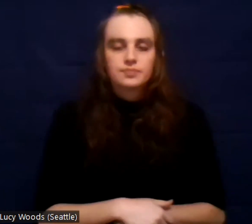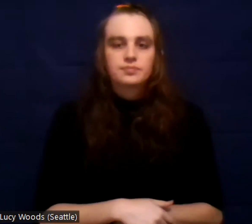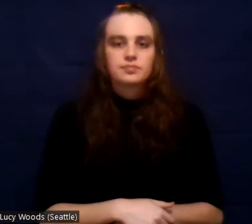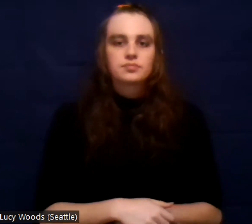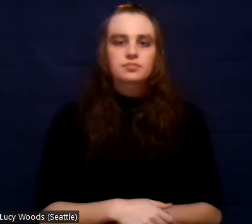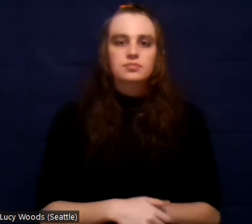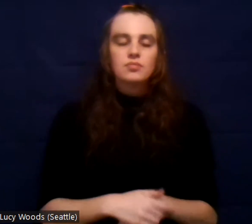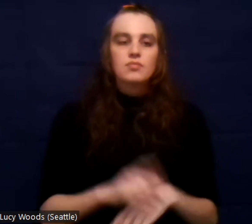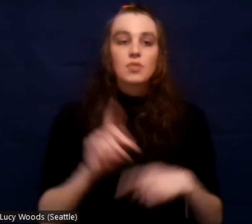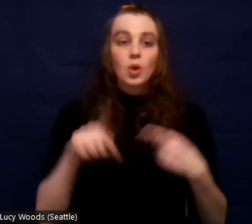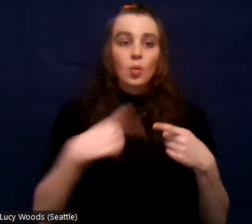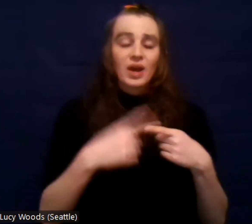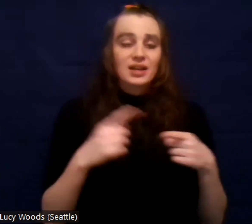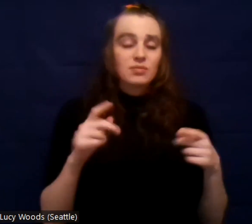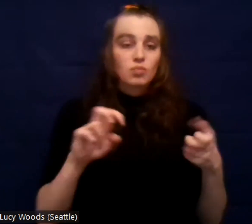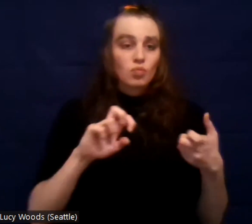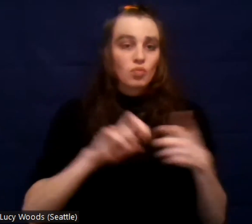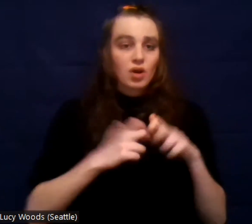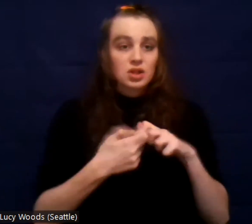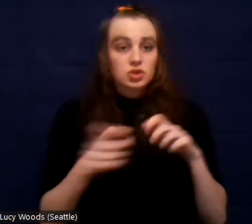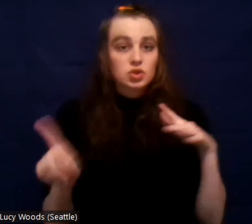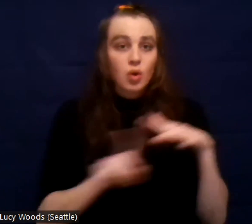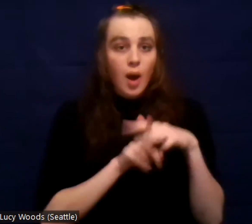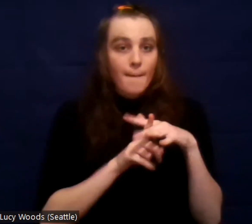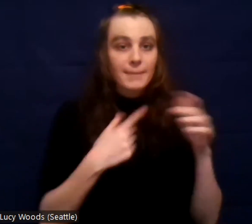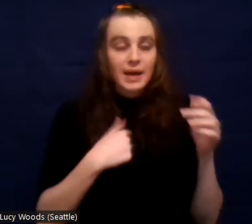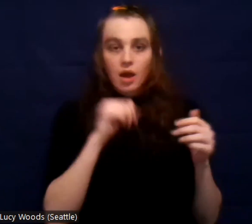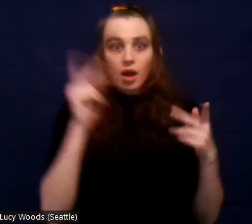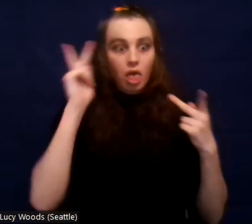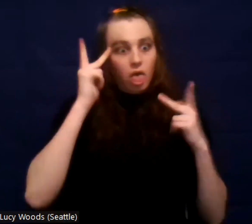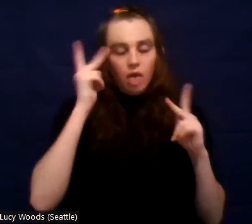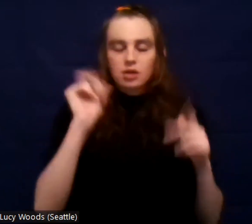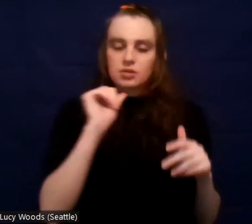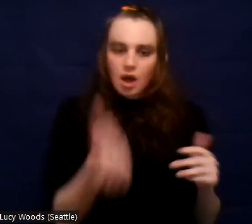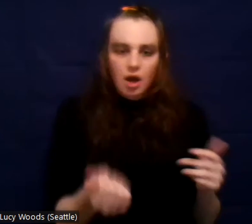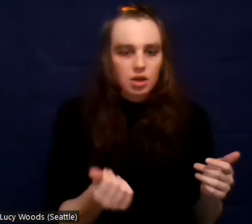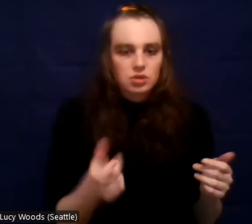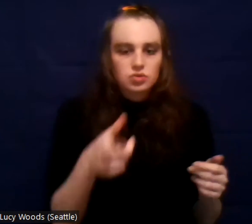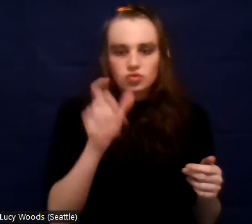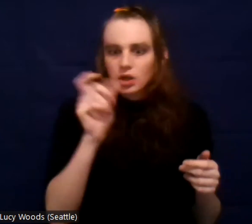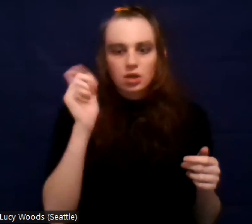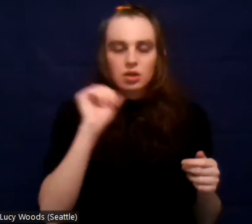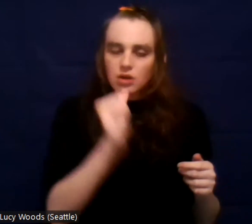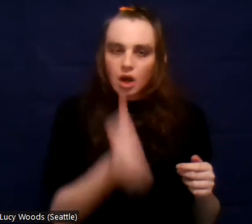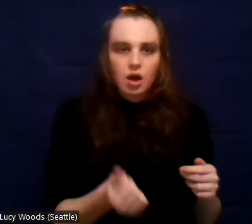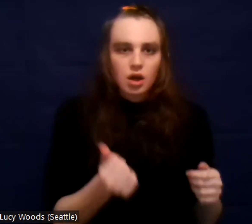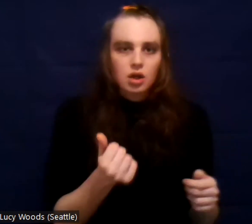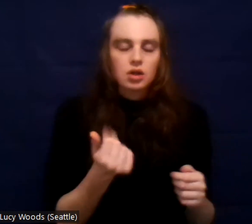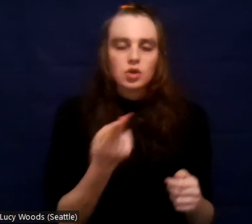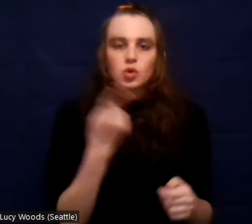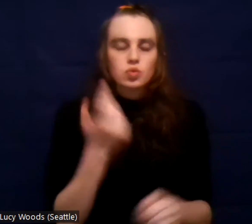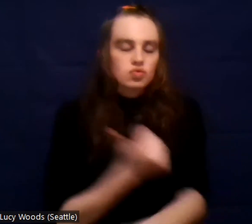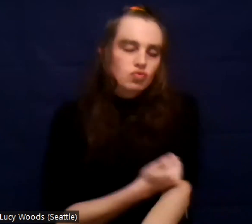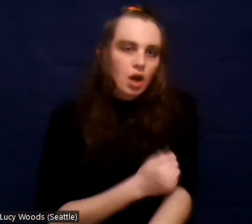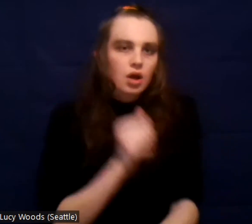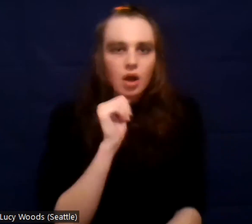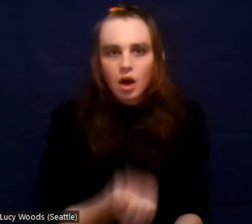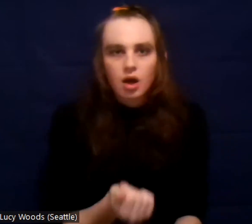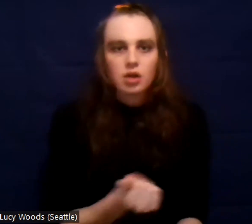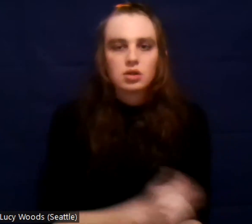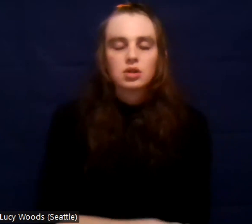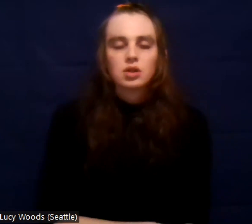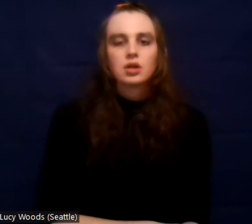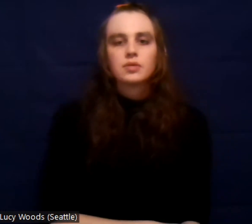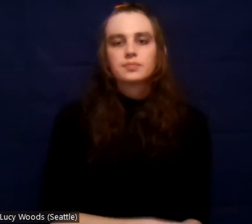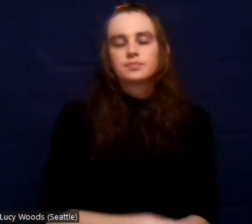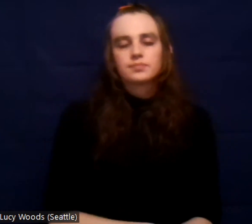going on my way, I don't have to freak out, I don't have to drink, I don't have to use, um, I've gotten the